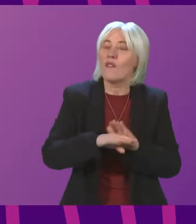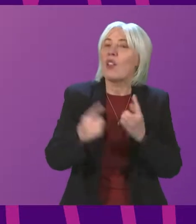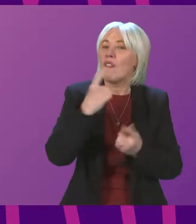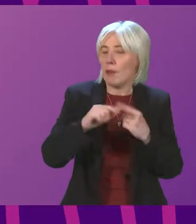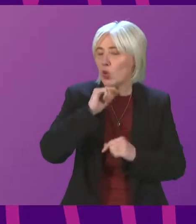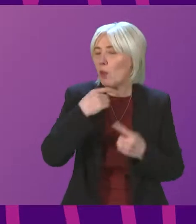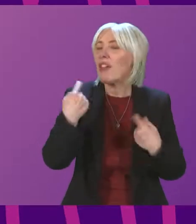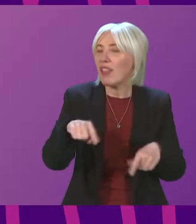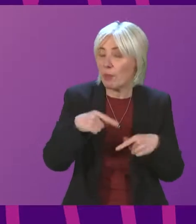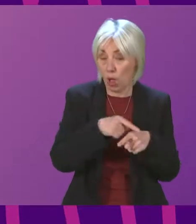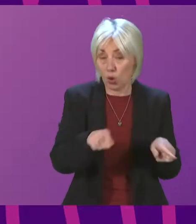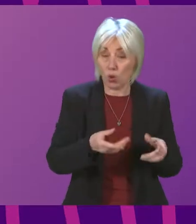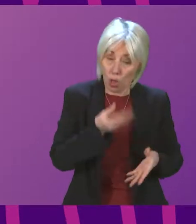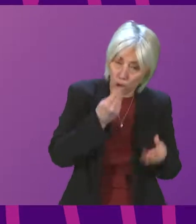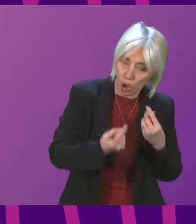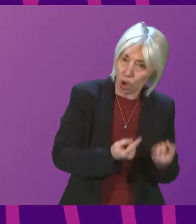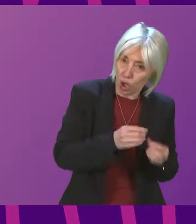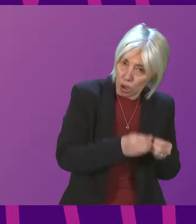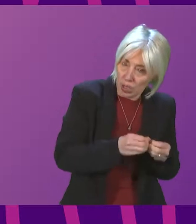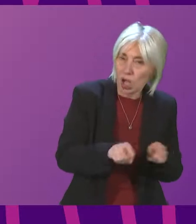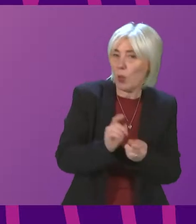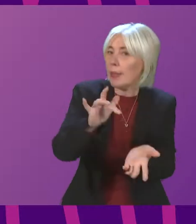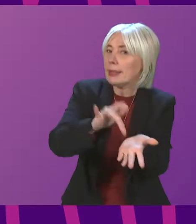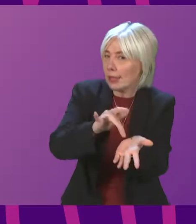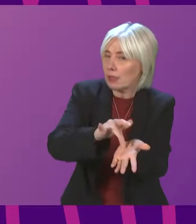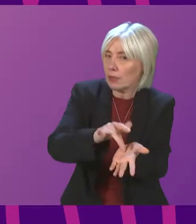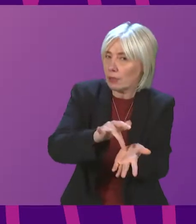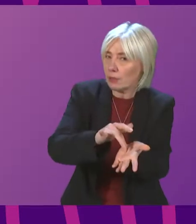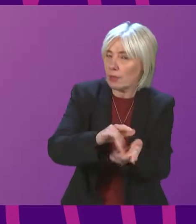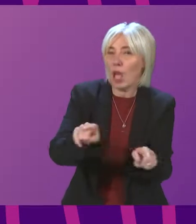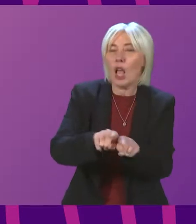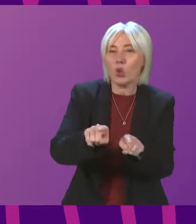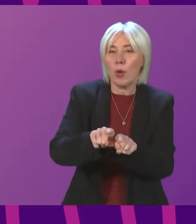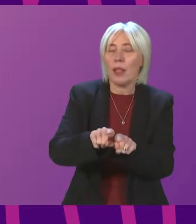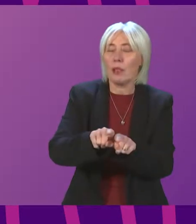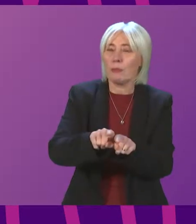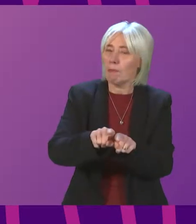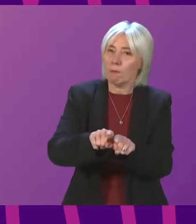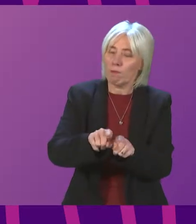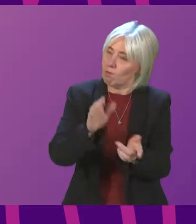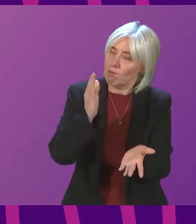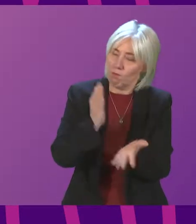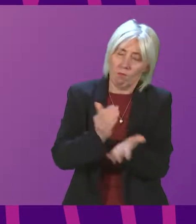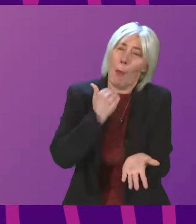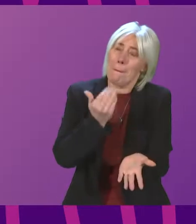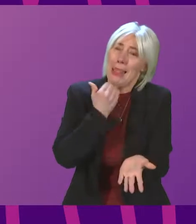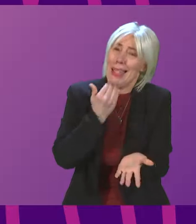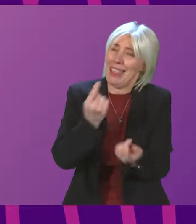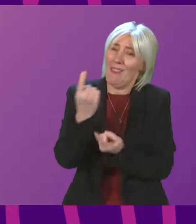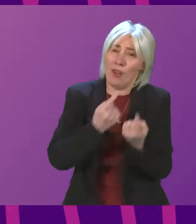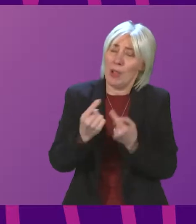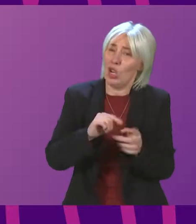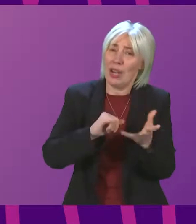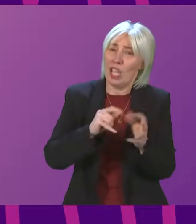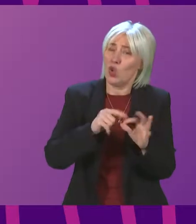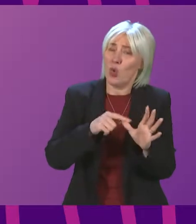available to learners and to centres. As I said, there is also very ample information being published by the